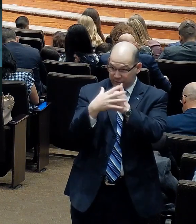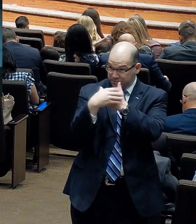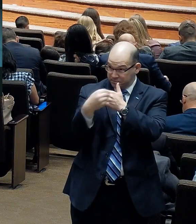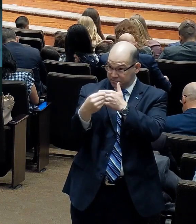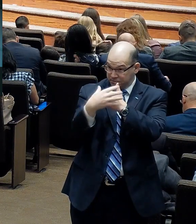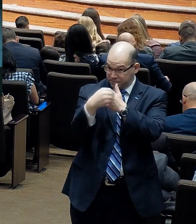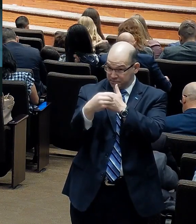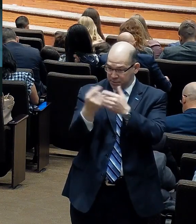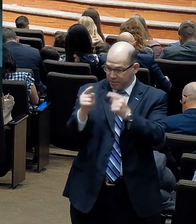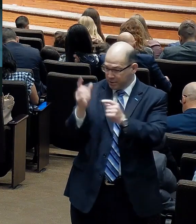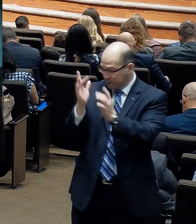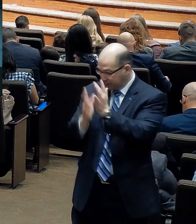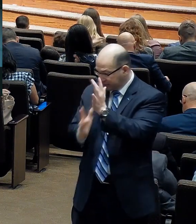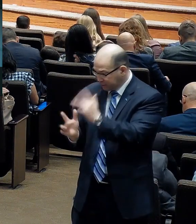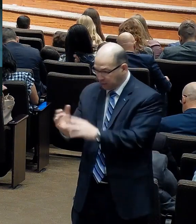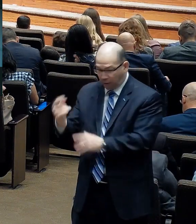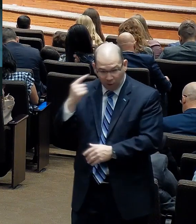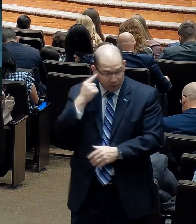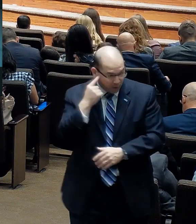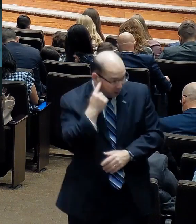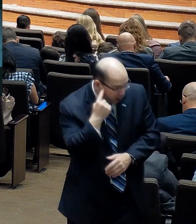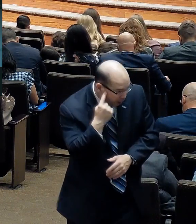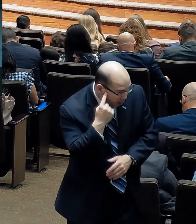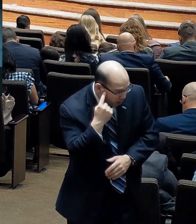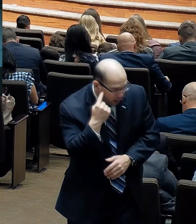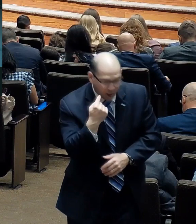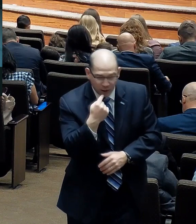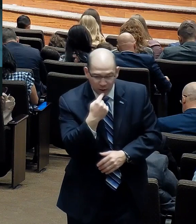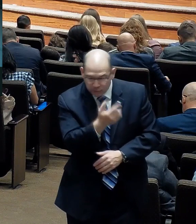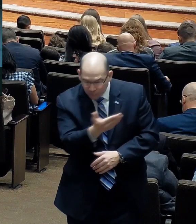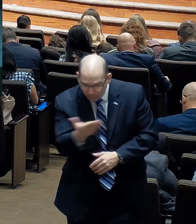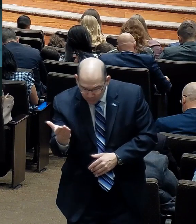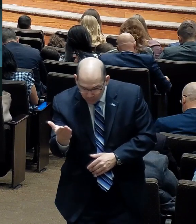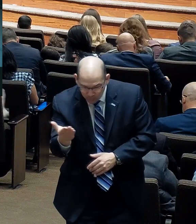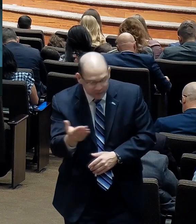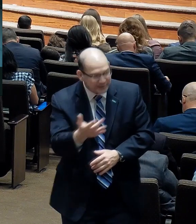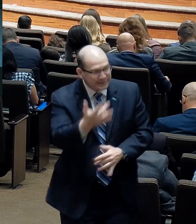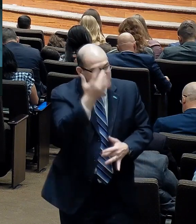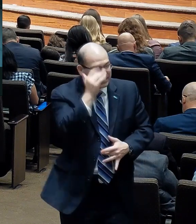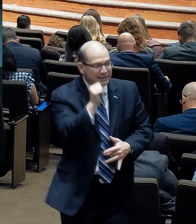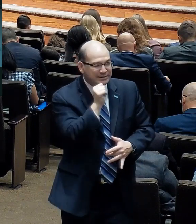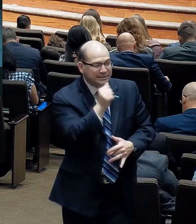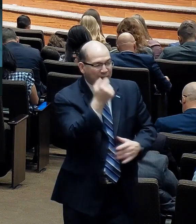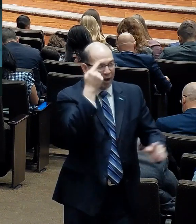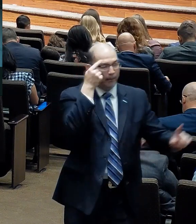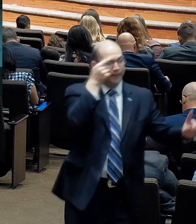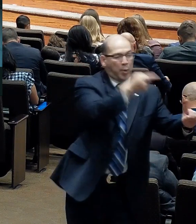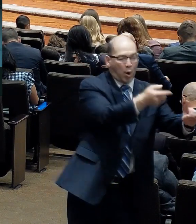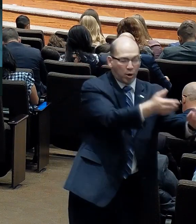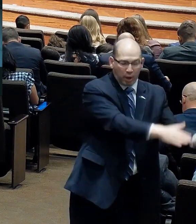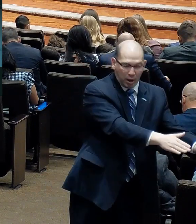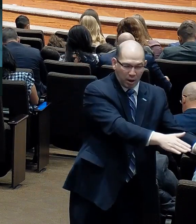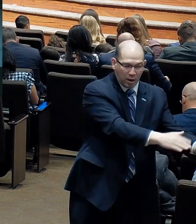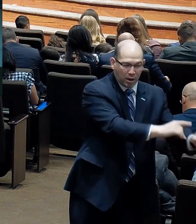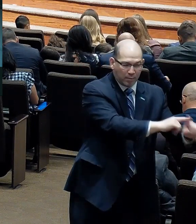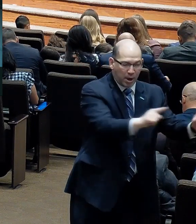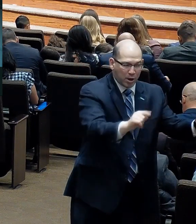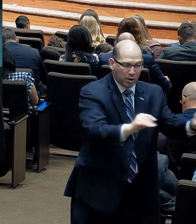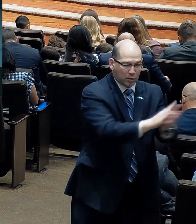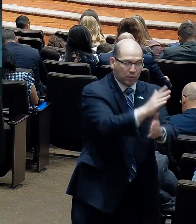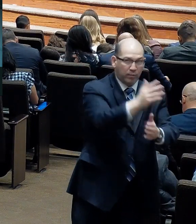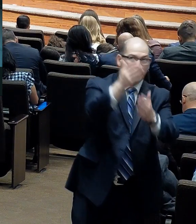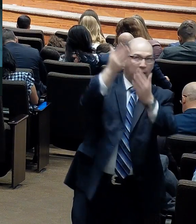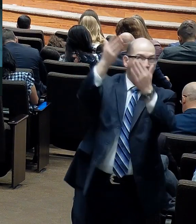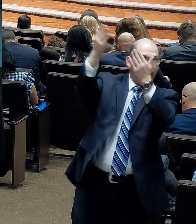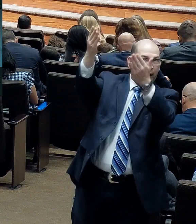Jesus heard that, he said, this sickness is not unto death, but for the glory of God, that the